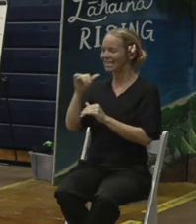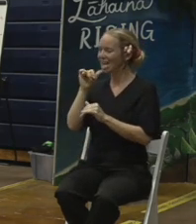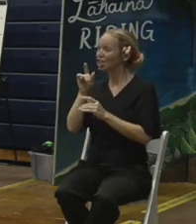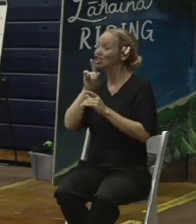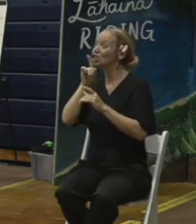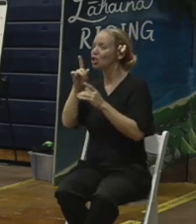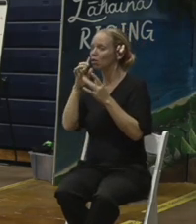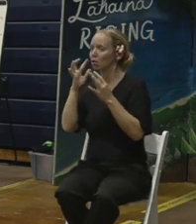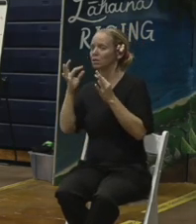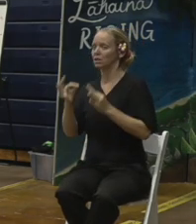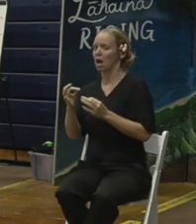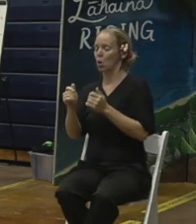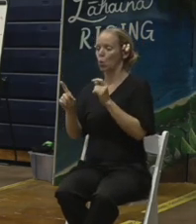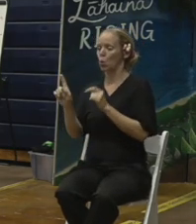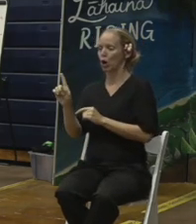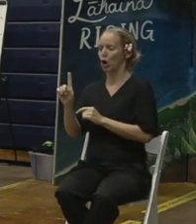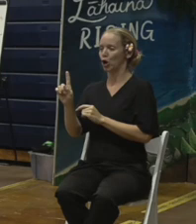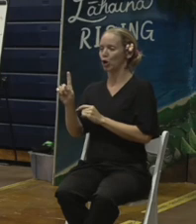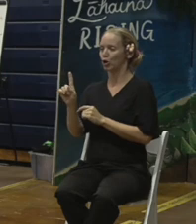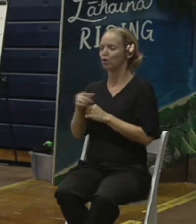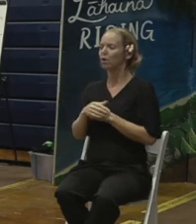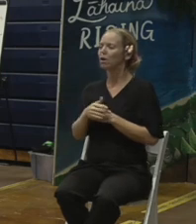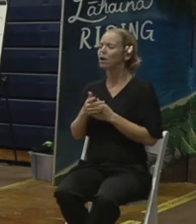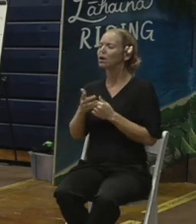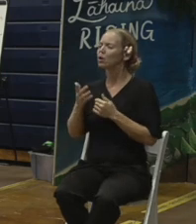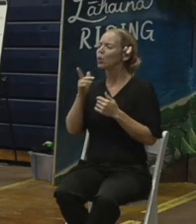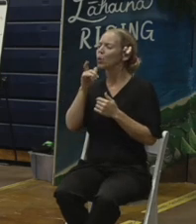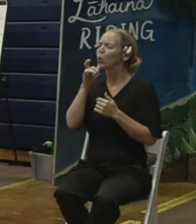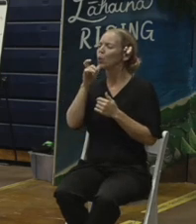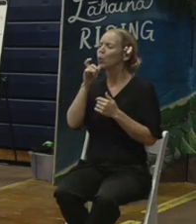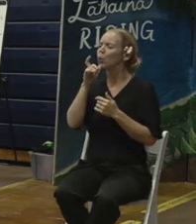many of you raised your hand if you took the survey from Lahaina Strong?